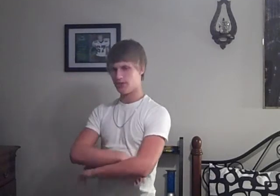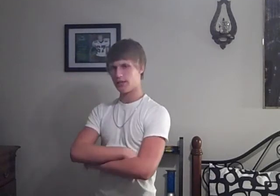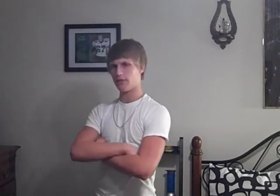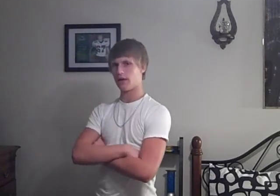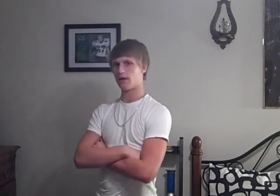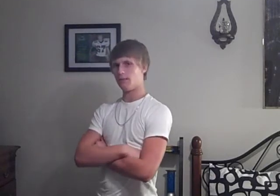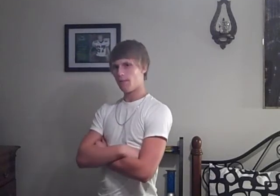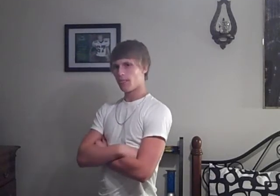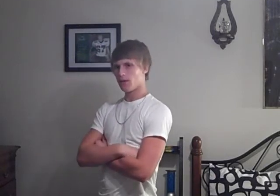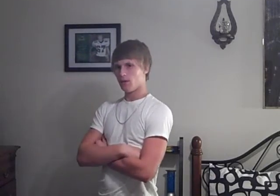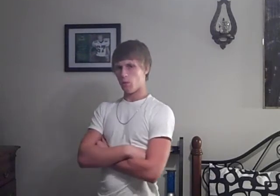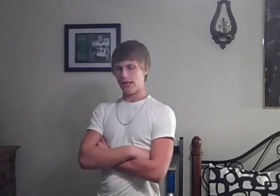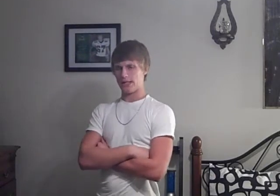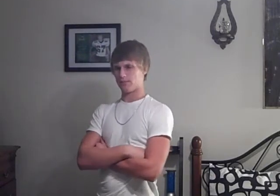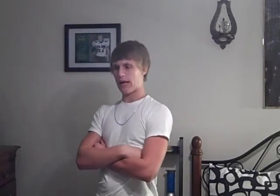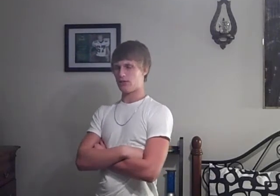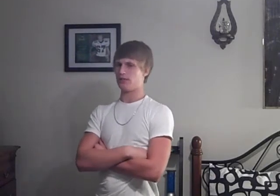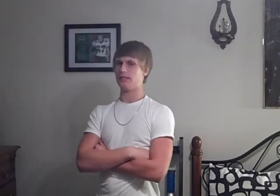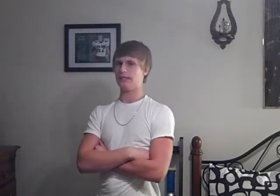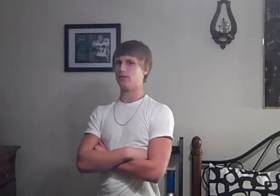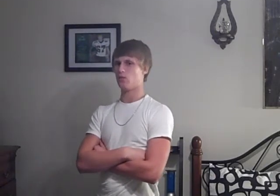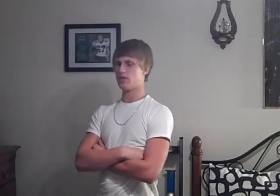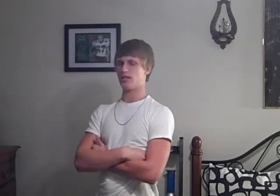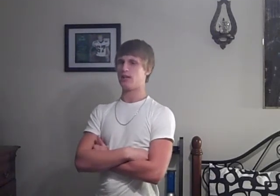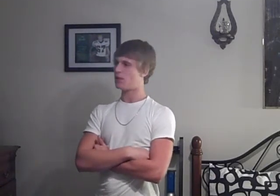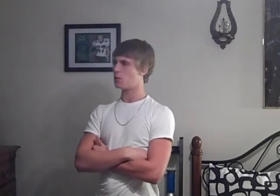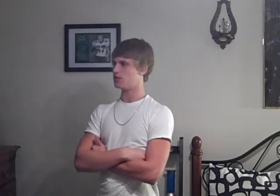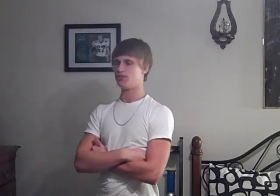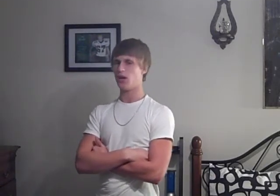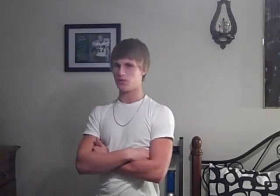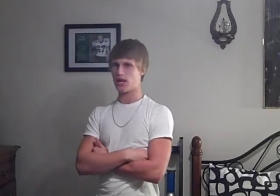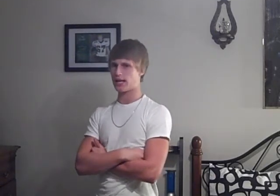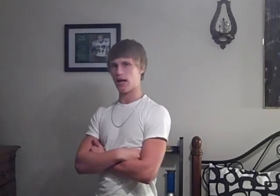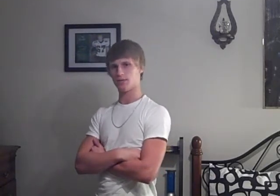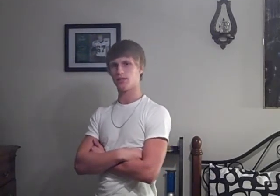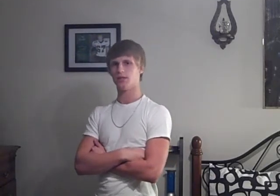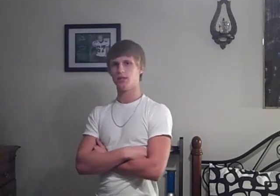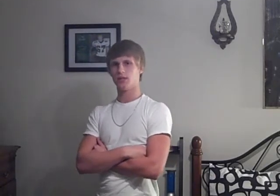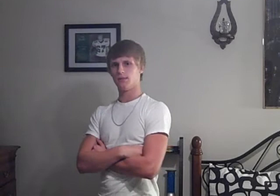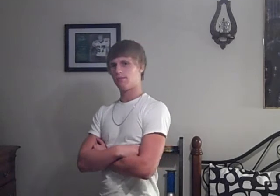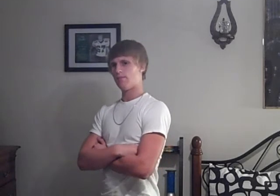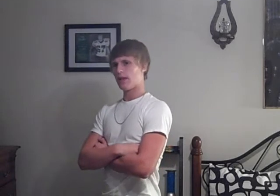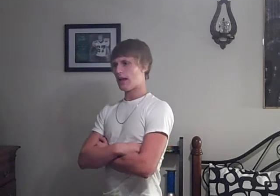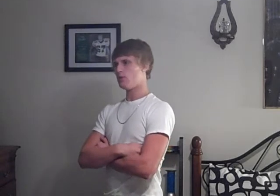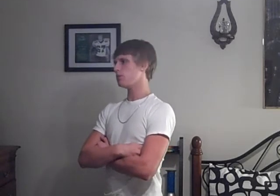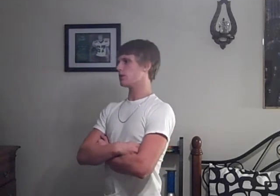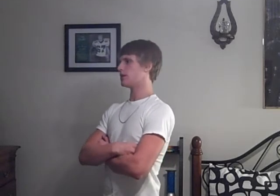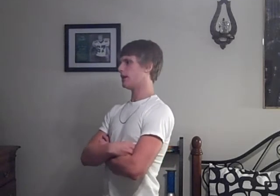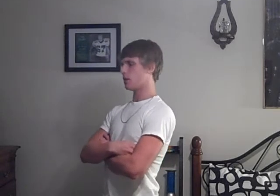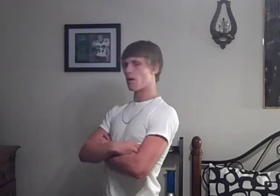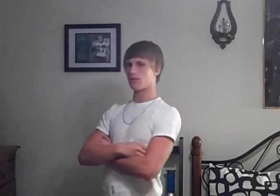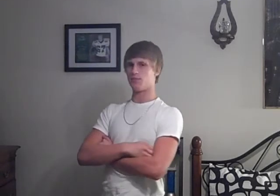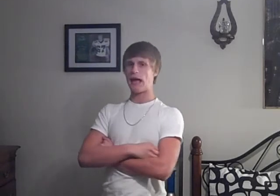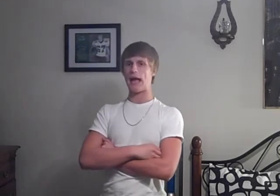sitting there Waiting patiently Wishing that there was a self-checkout And you look In your mother's bag